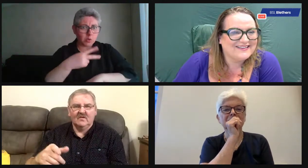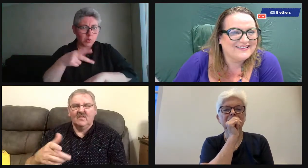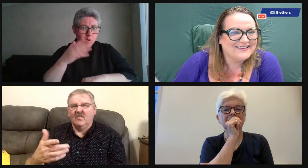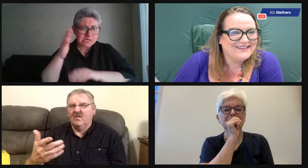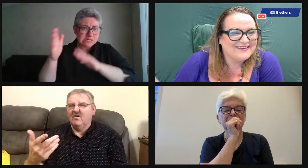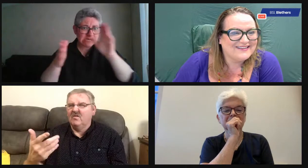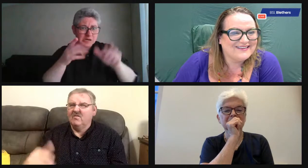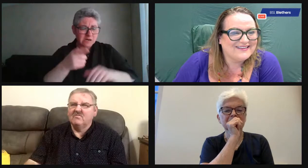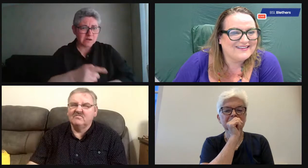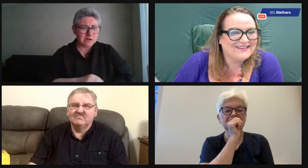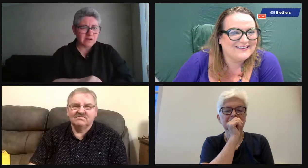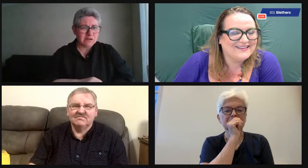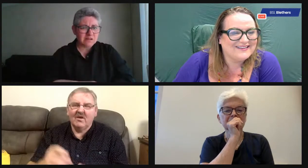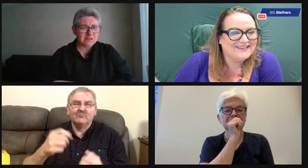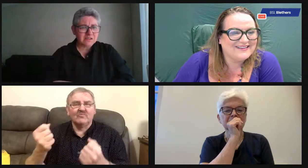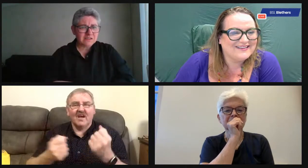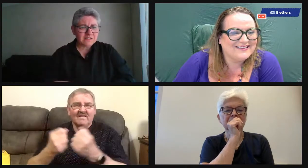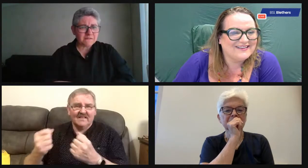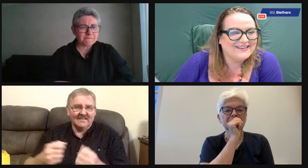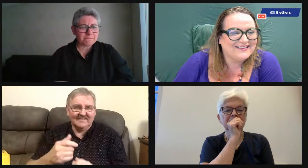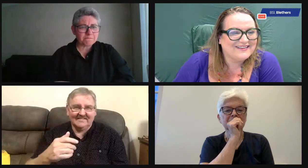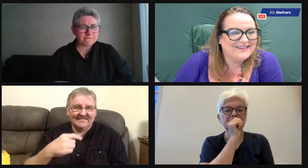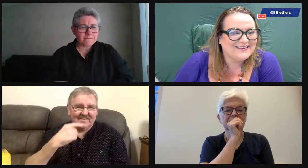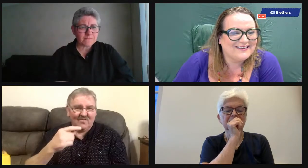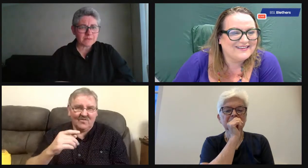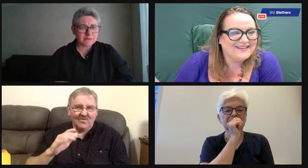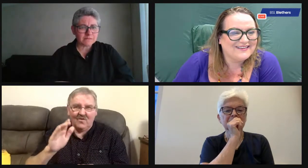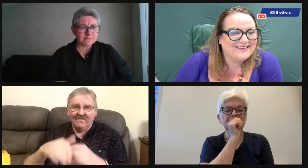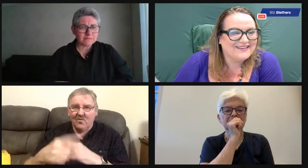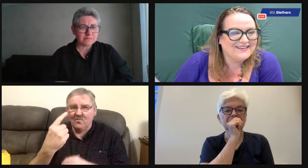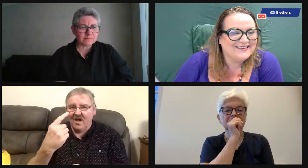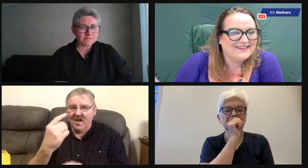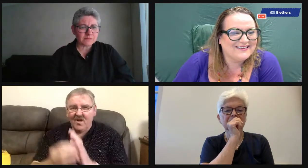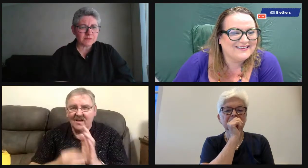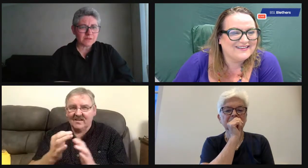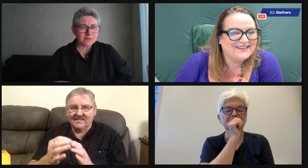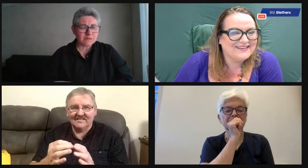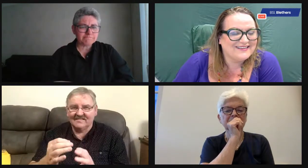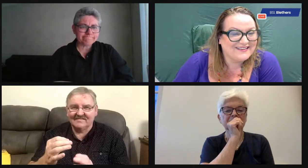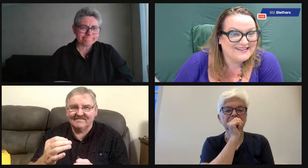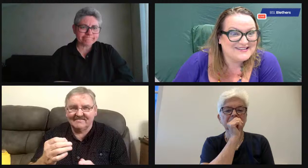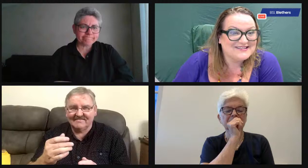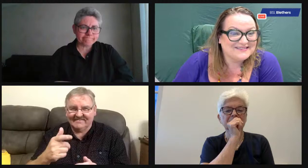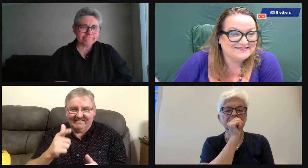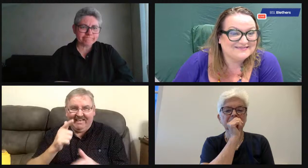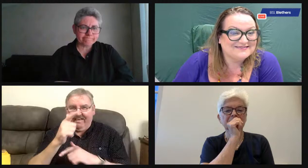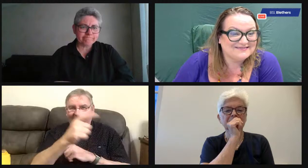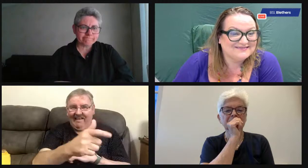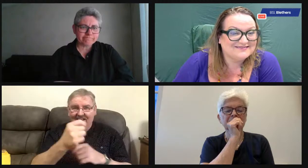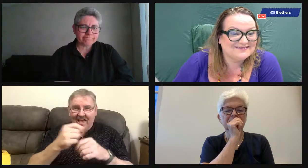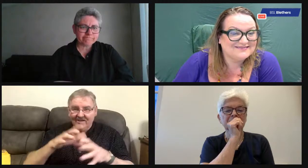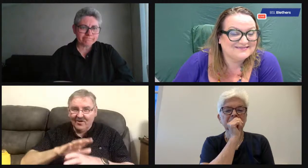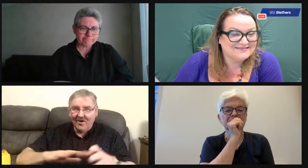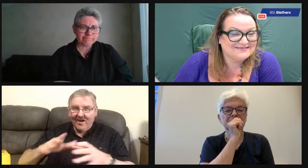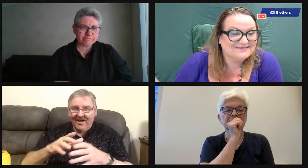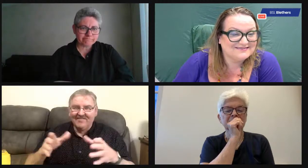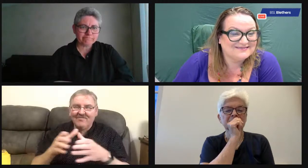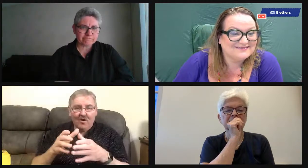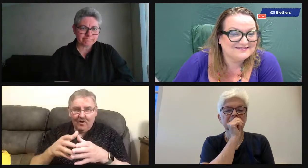people. And how long were you out doing those runs? About an hour or two hours? Oh, honestly. definitely over an hour. Definitely. Sometimes